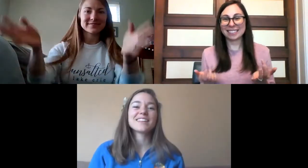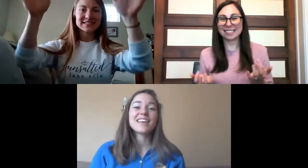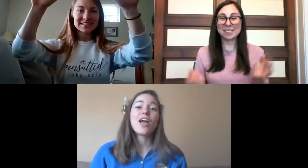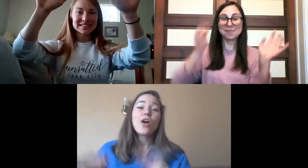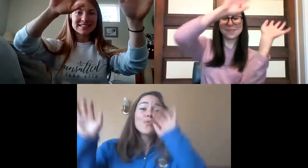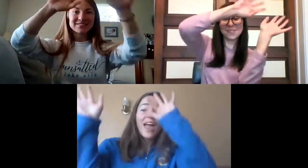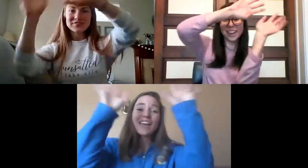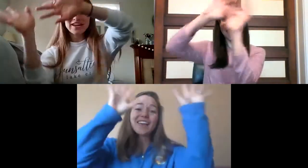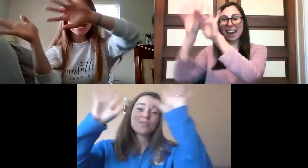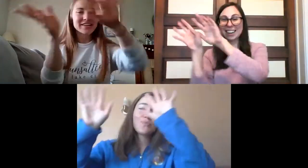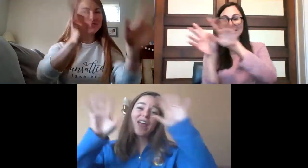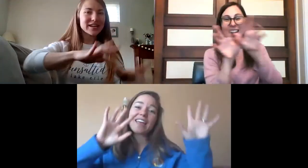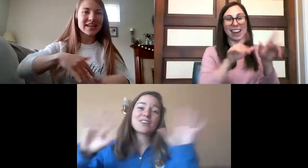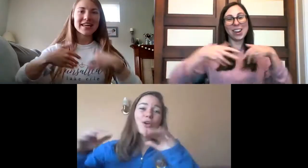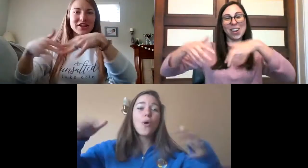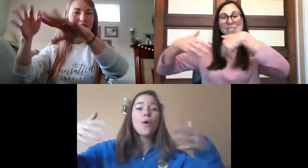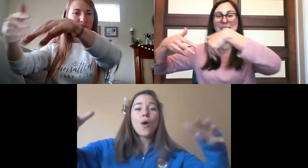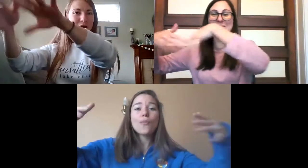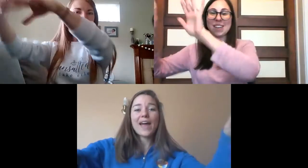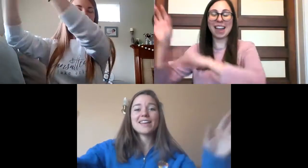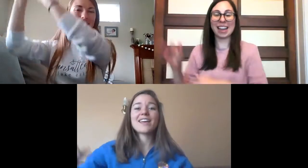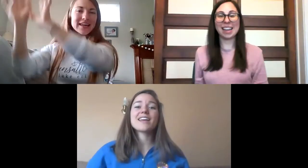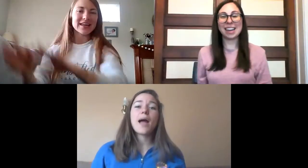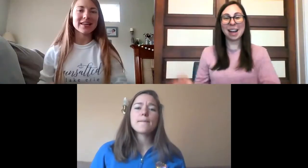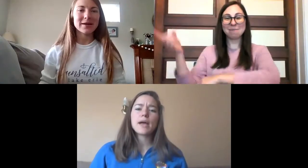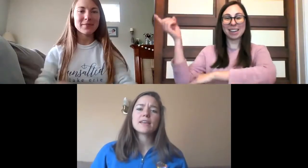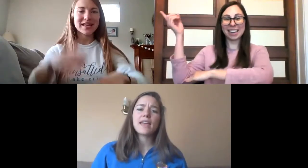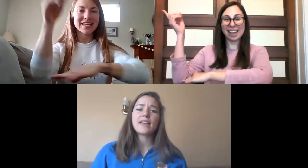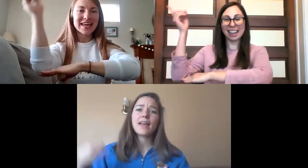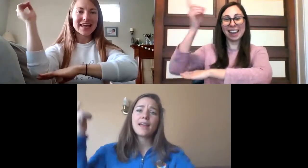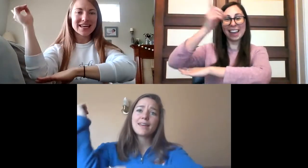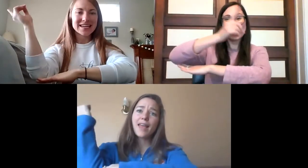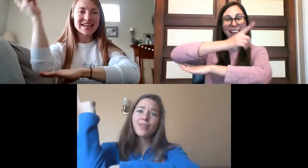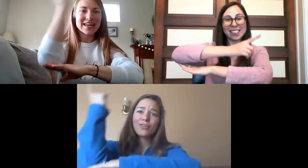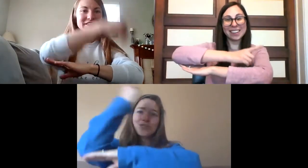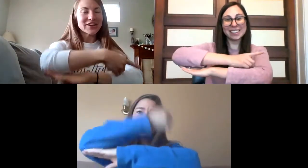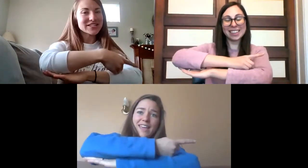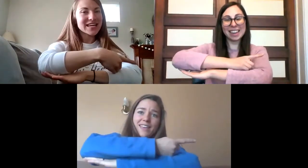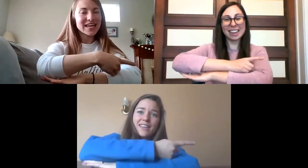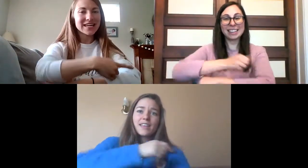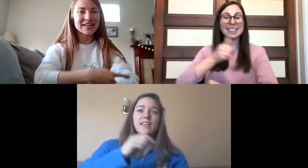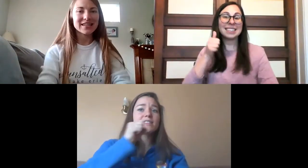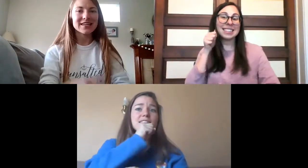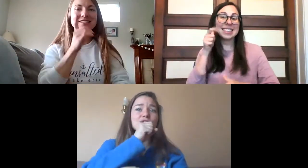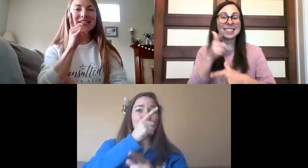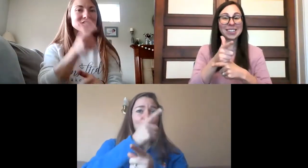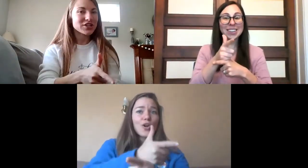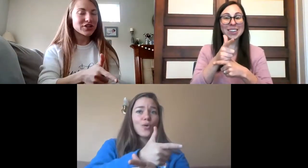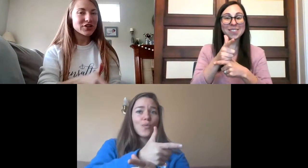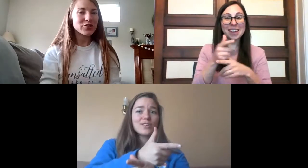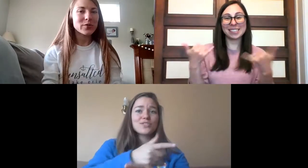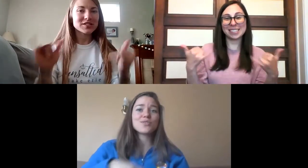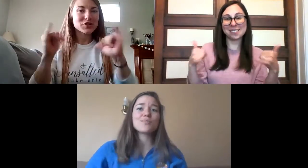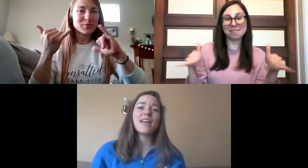rain rain go away come again another day sister